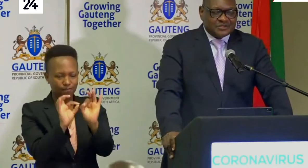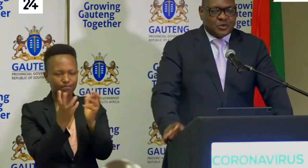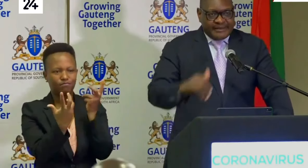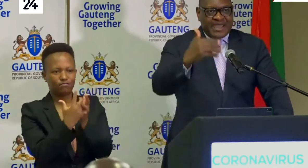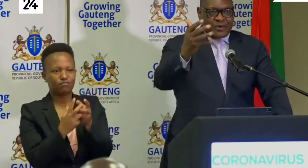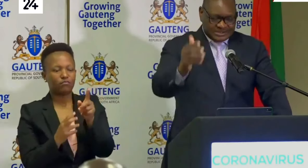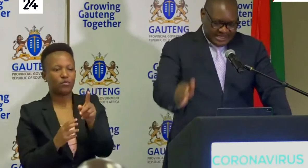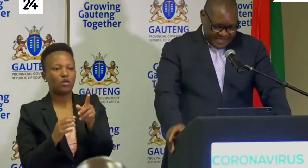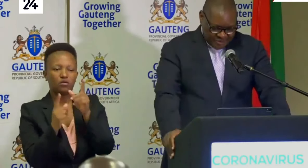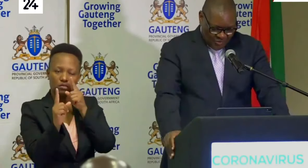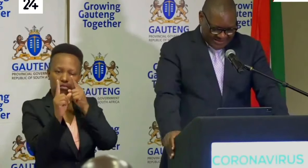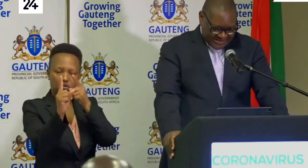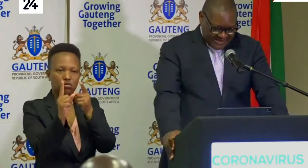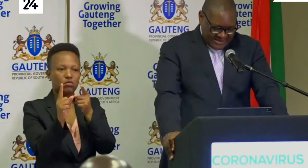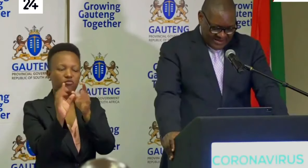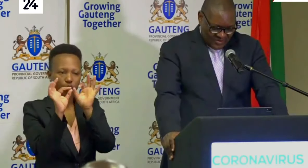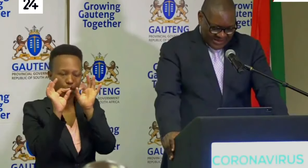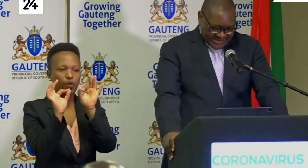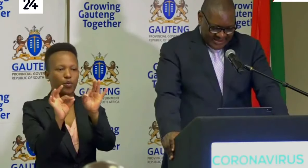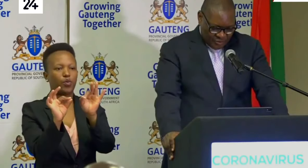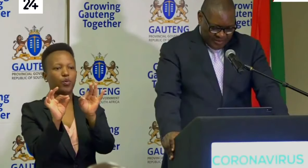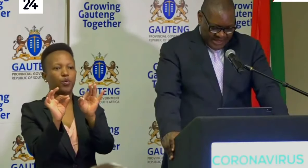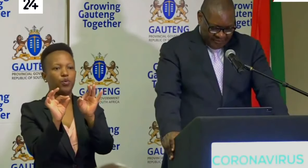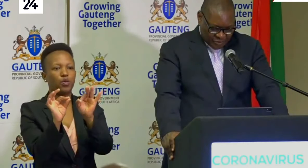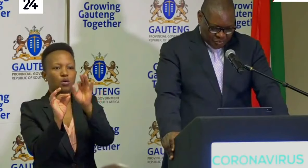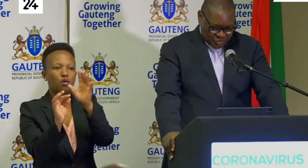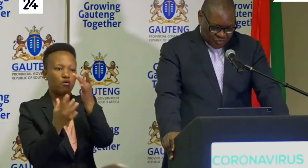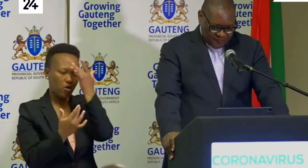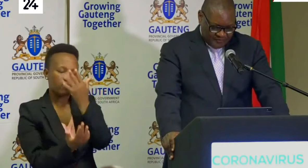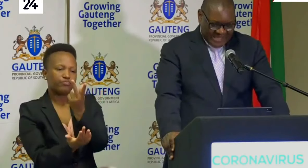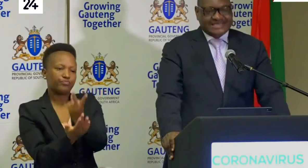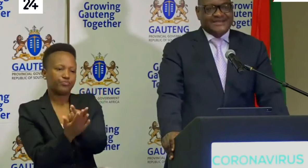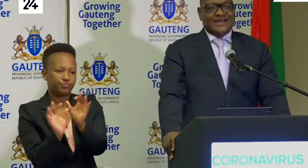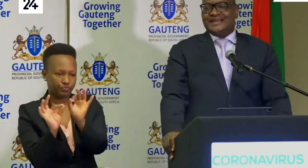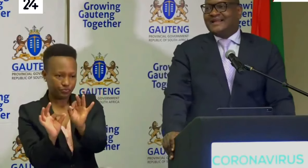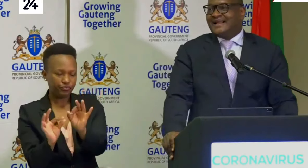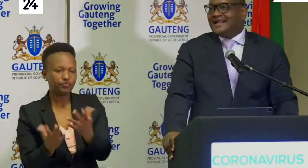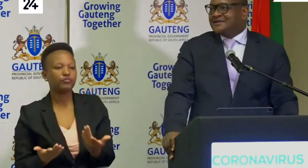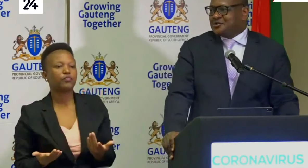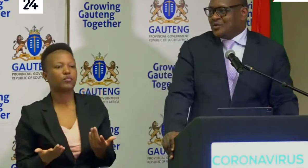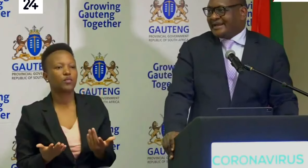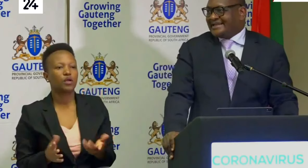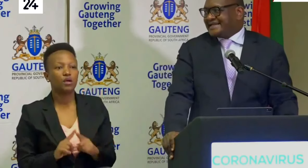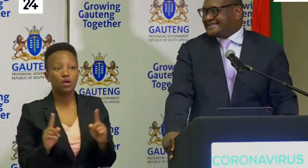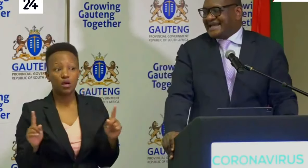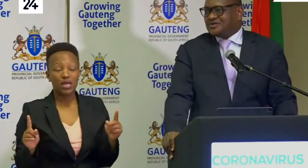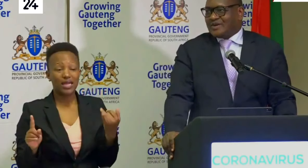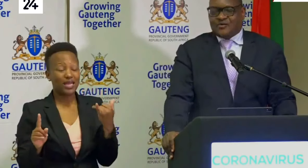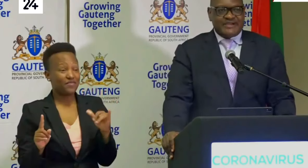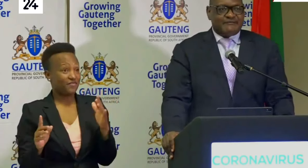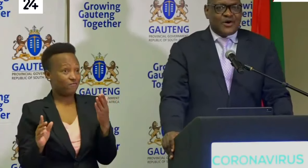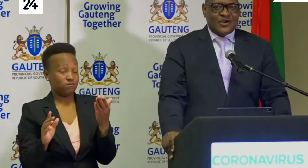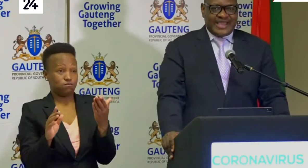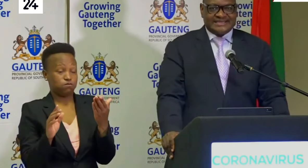to repurpose them into what they would be able to do, particularly should we reach a stage